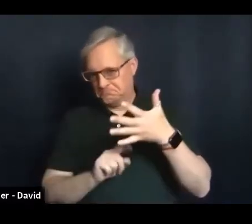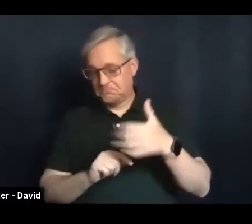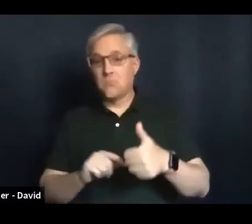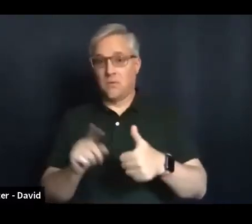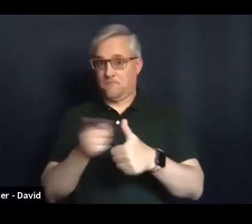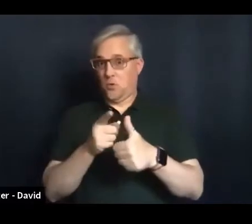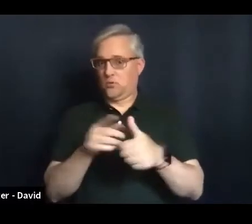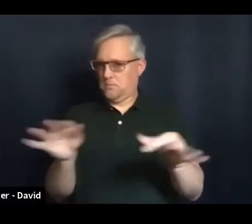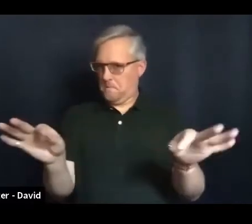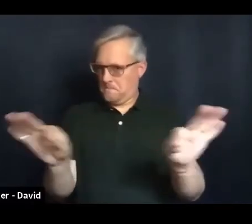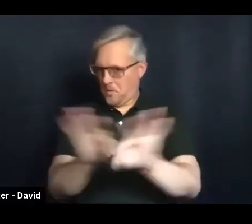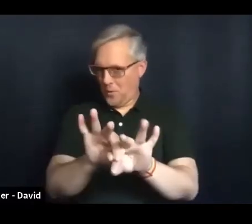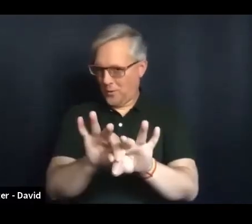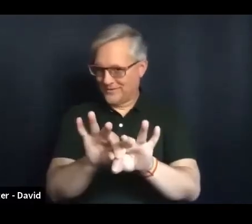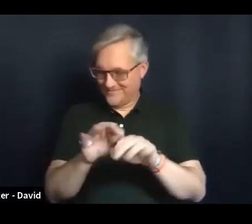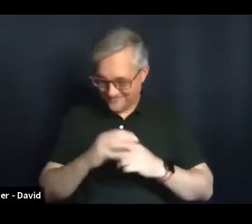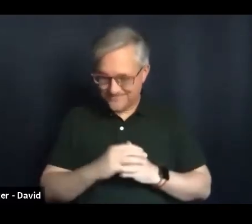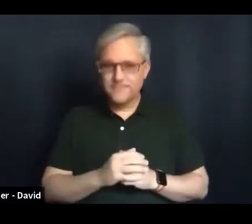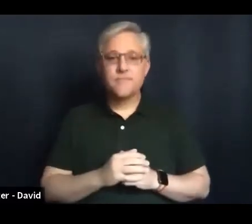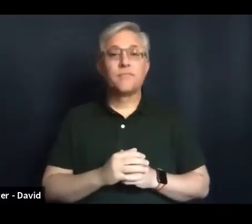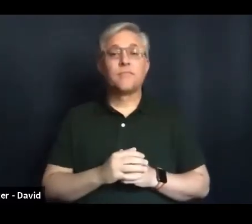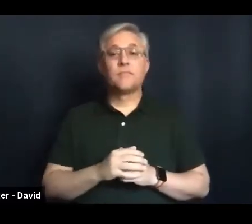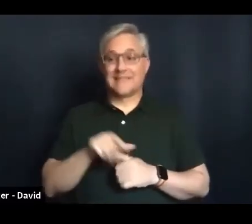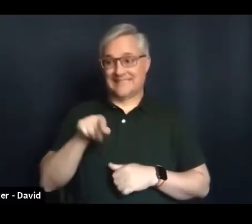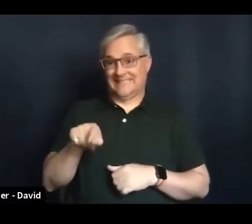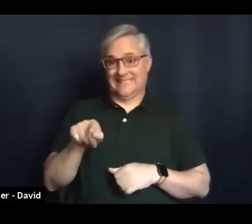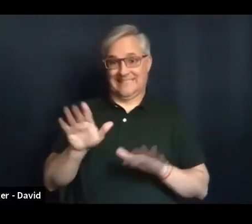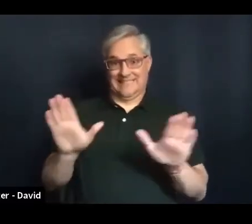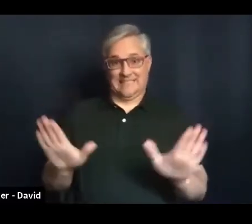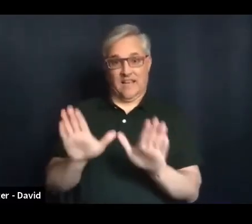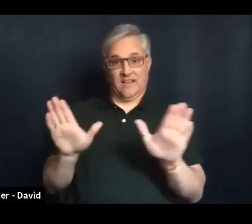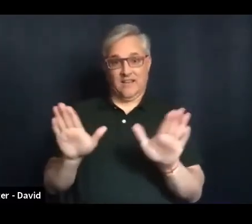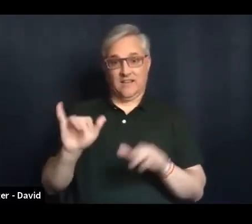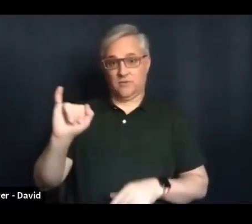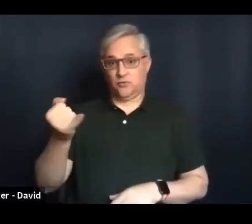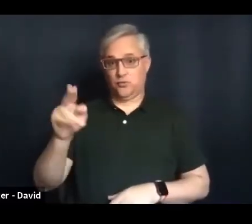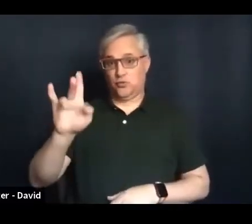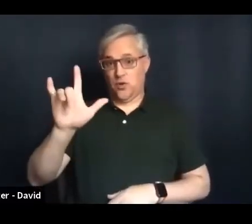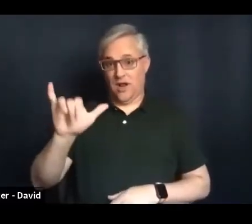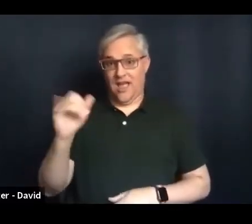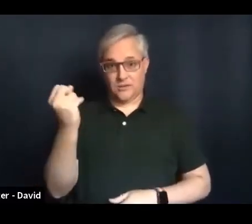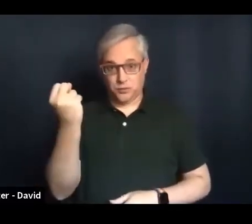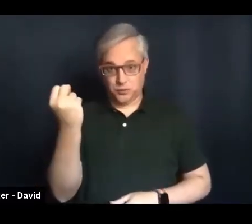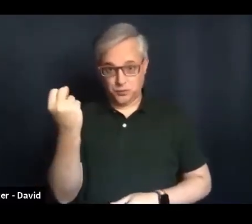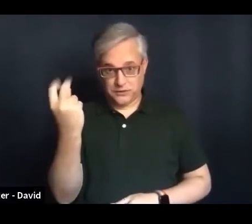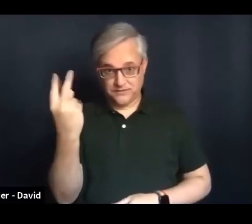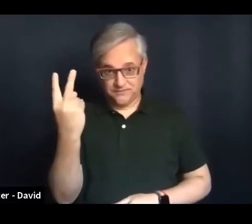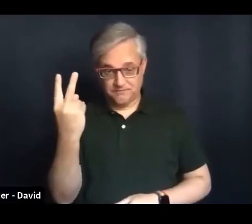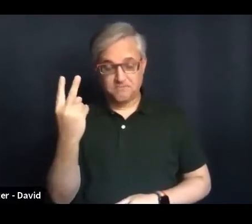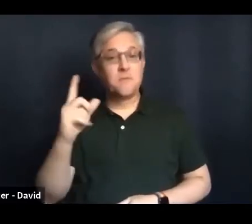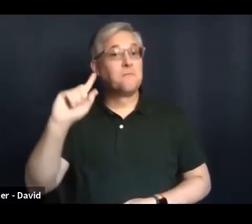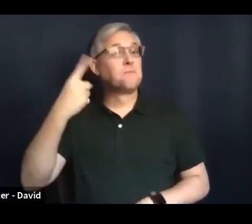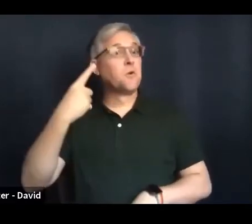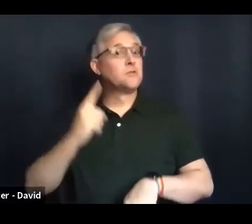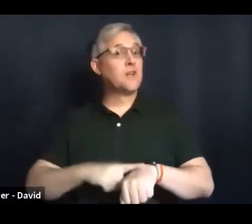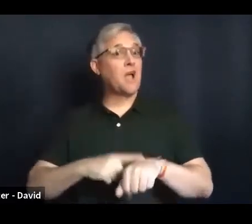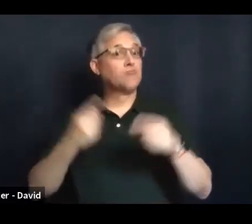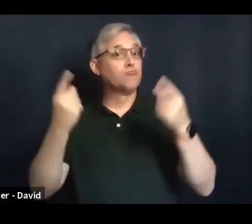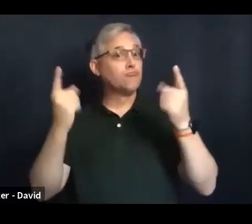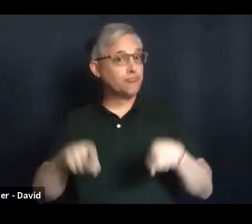starting this Sunday, July 12, we are going to try to do coffee hour on Zoom.